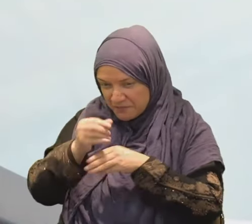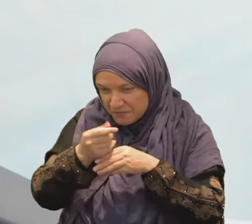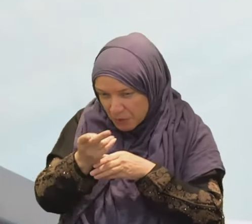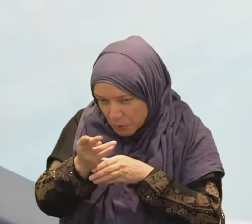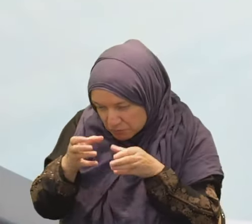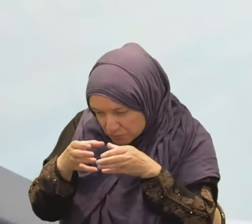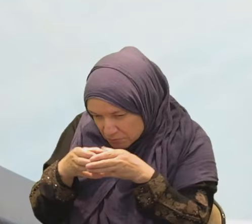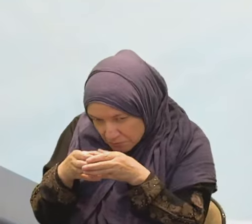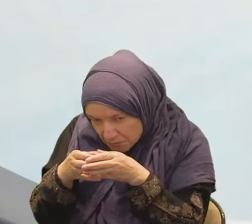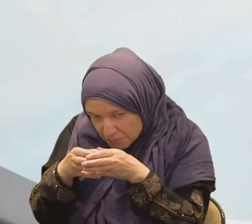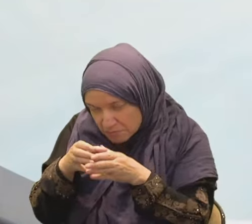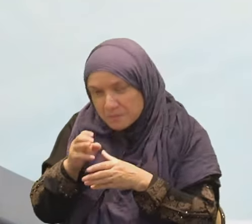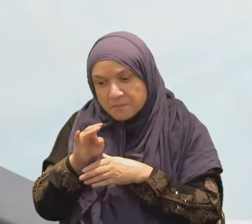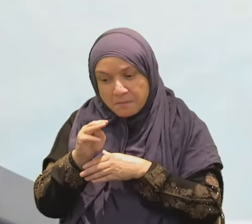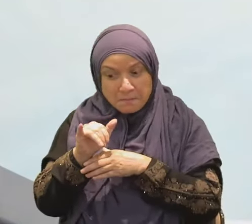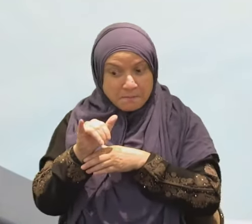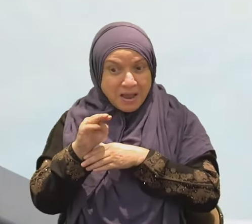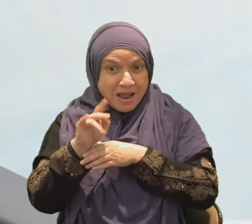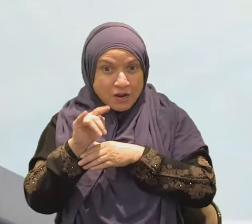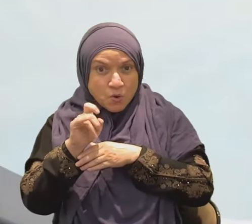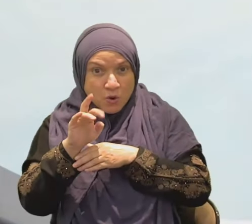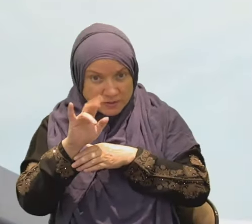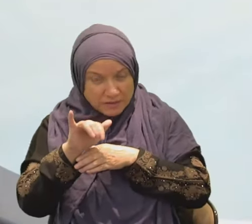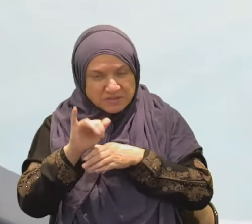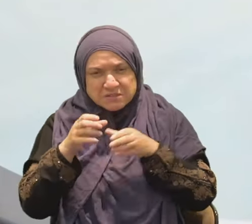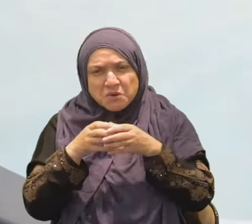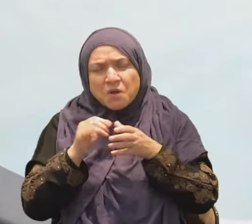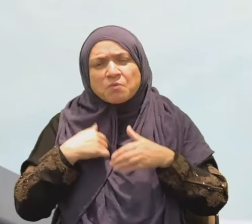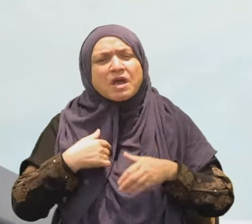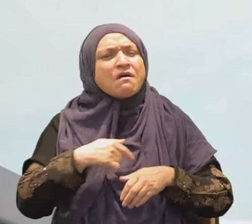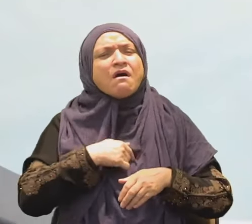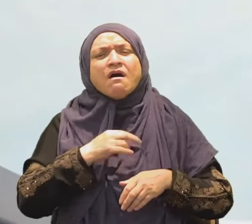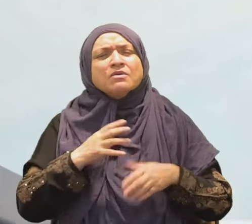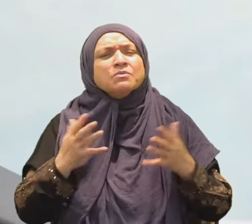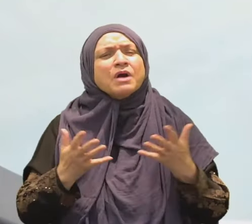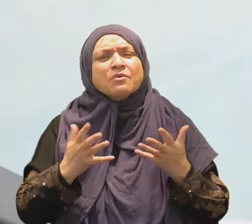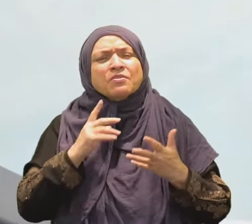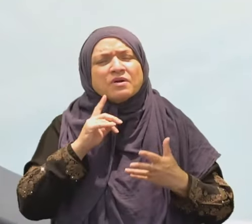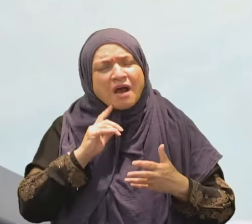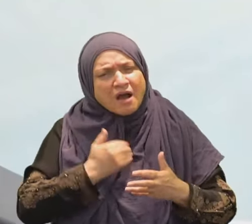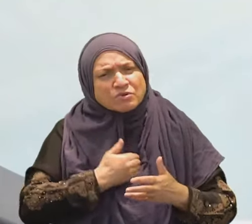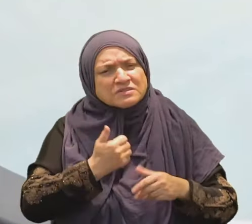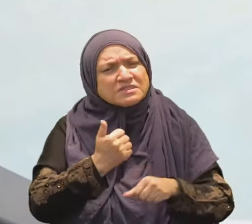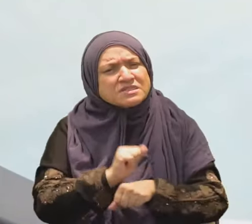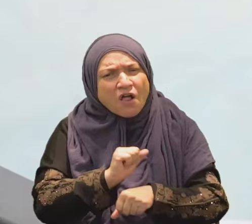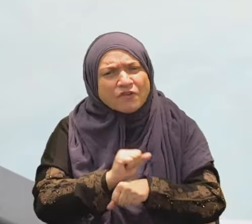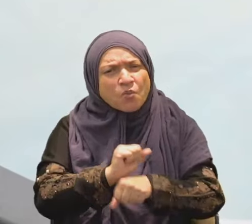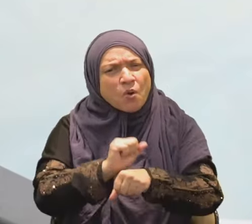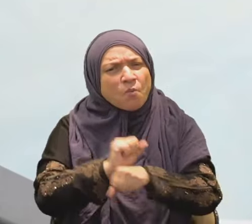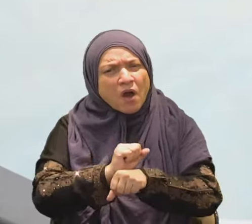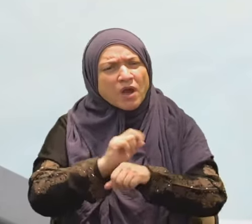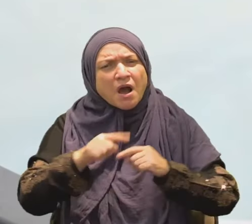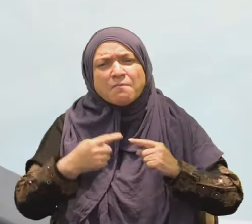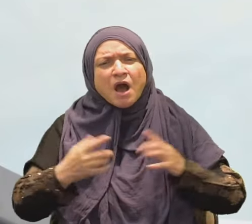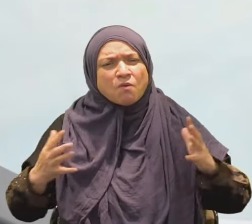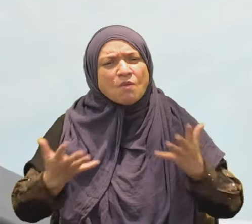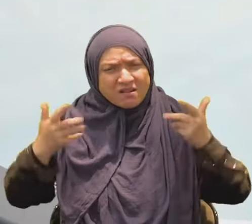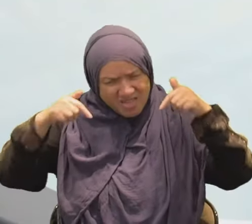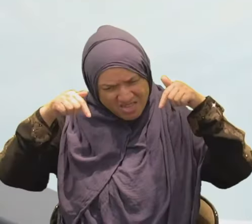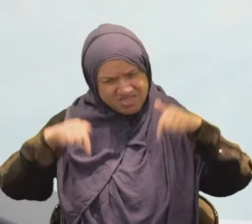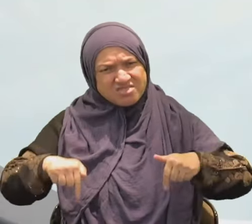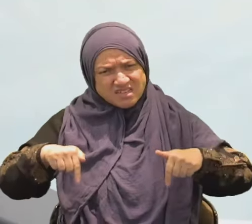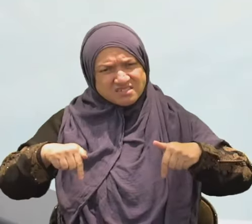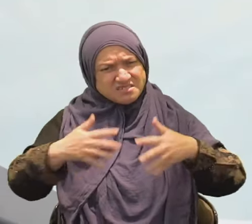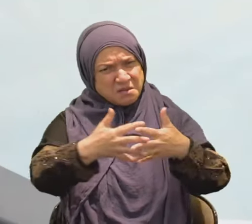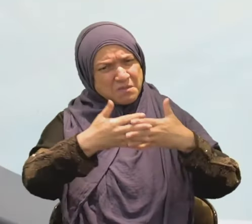ourselves for the last few years about the beauty and attraction. Yet deception in secularization is